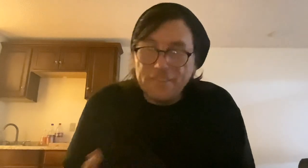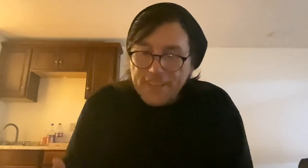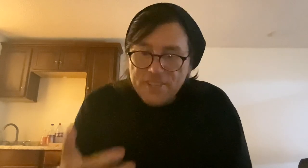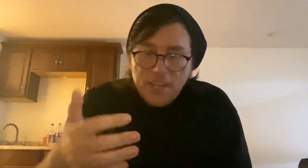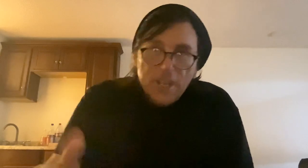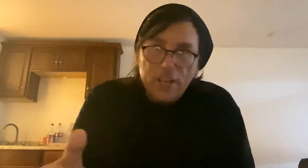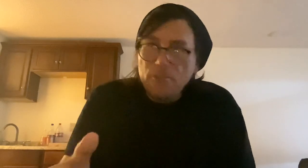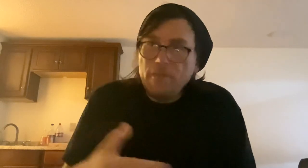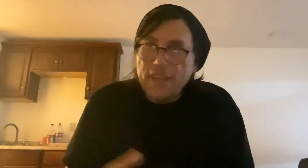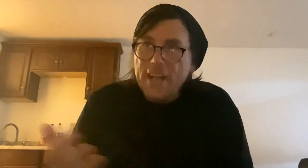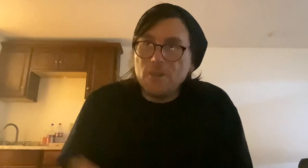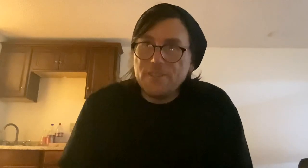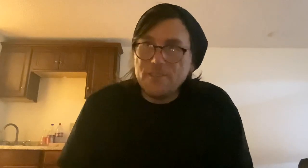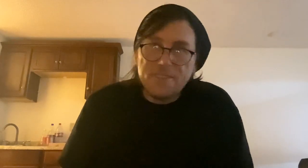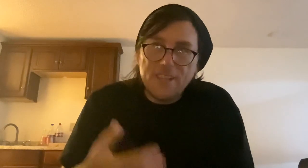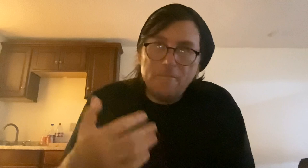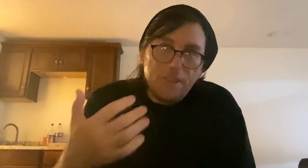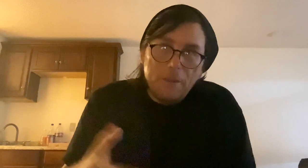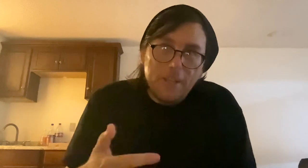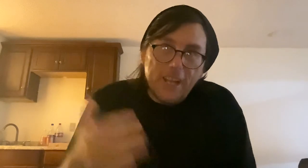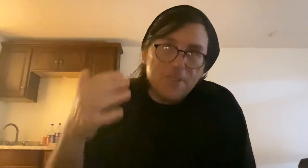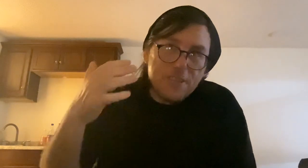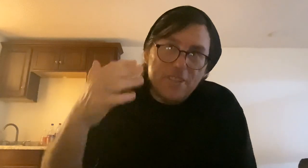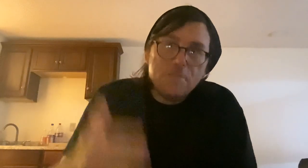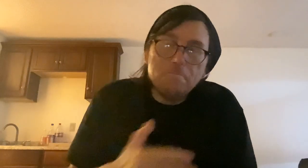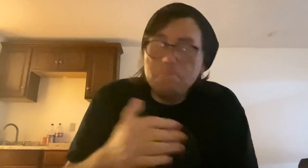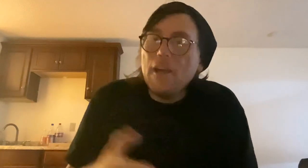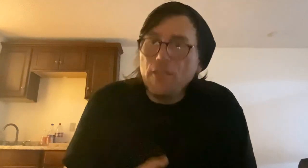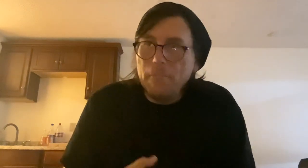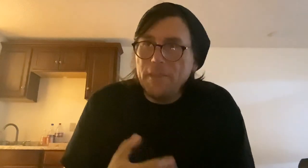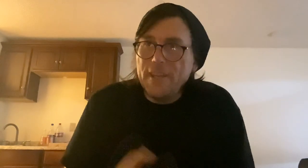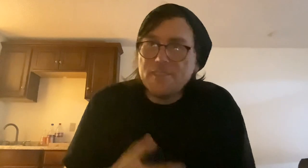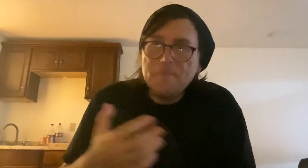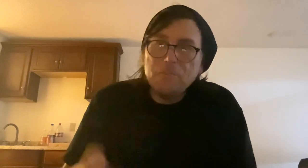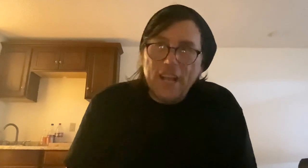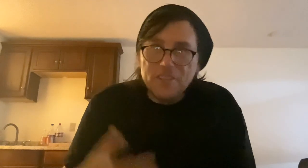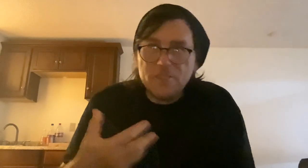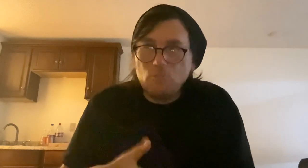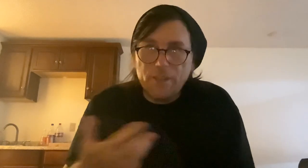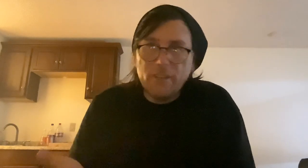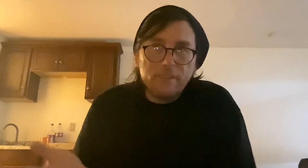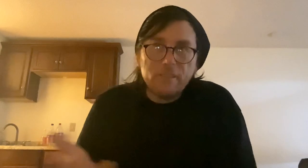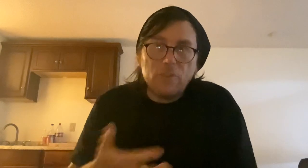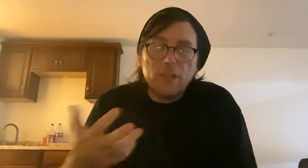this, you'll find the addresses and stuff and the mailing address and just mail them this. And with, um, cover letters